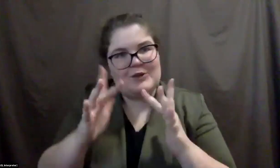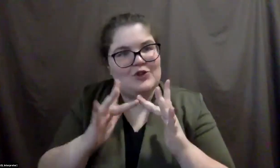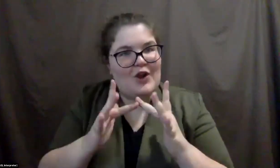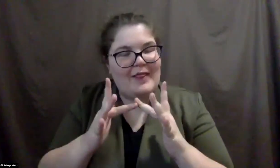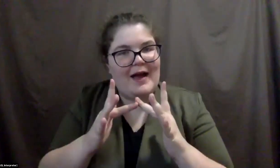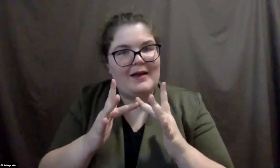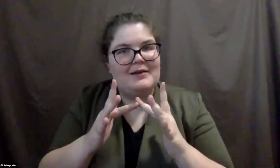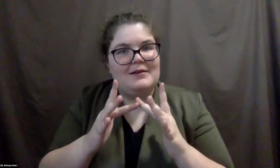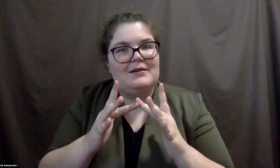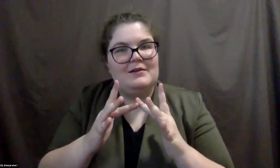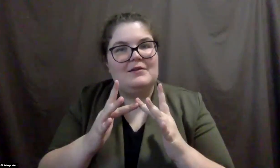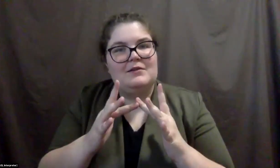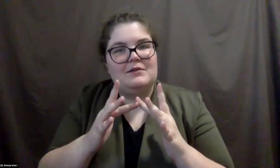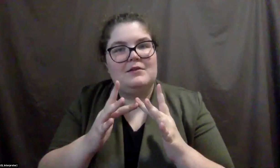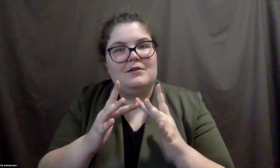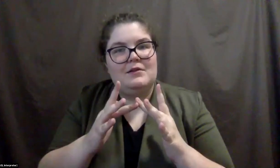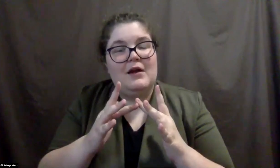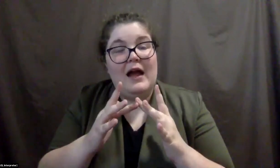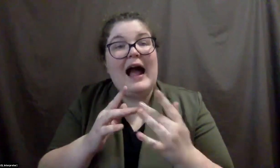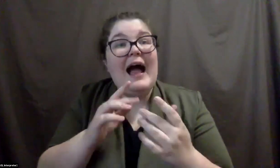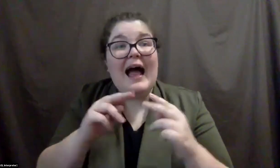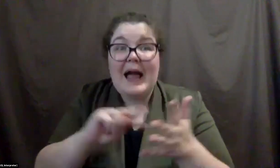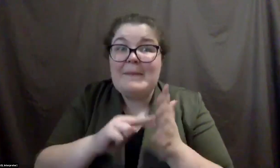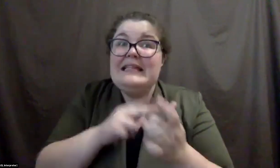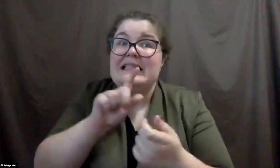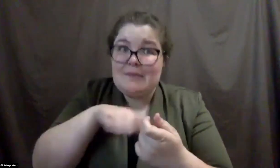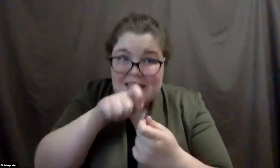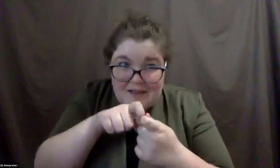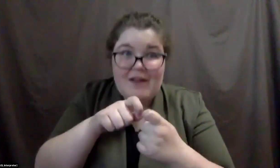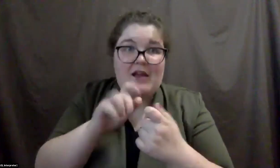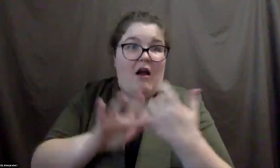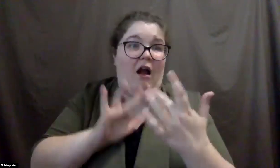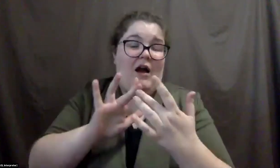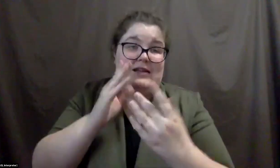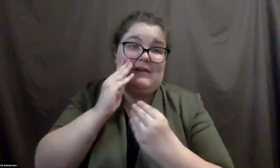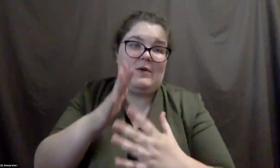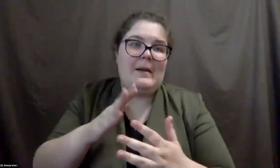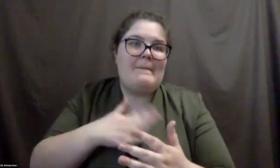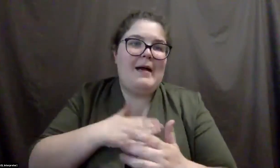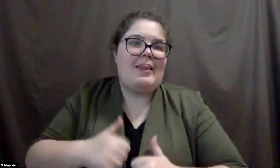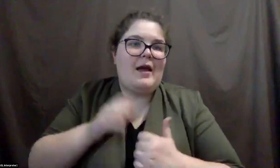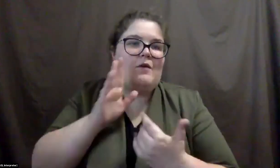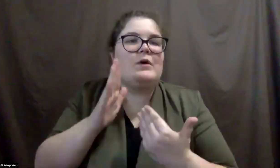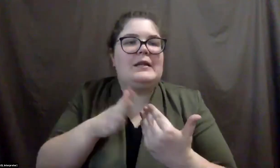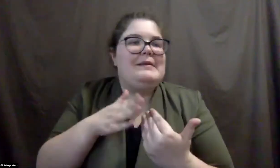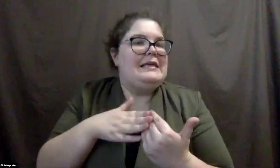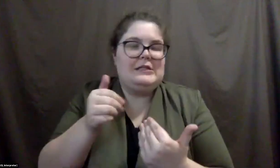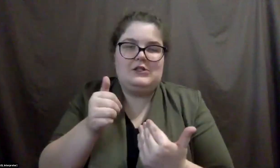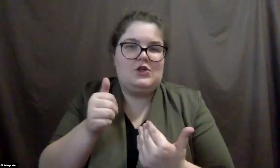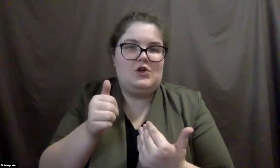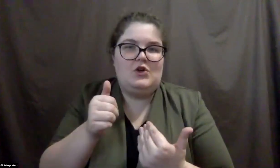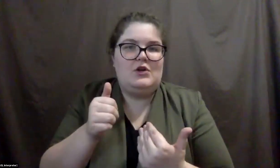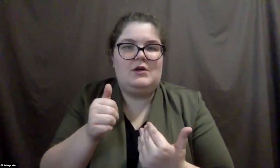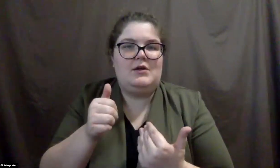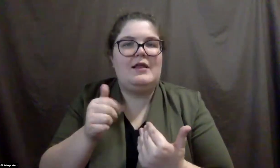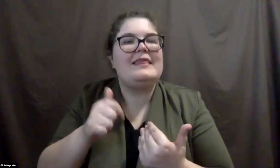specific contact information for people on the website, it makes, it makes our lives easier because, you know, these are, these